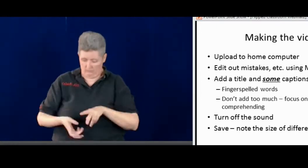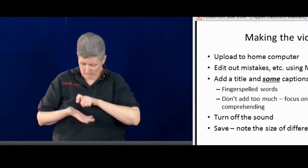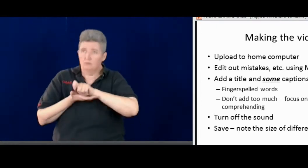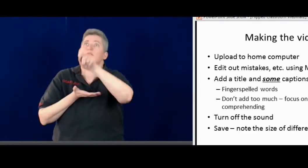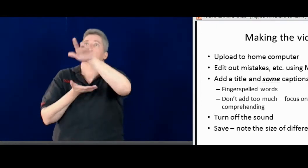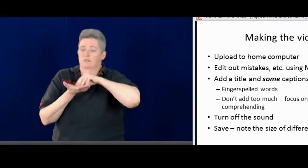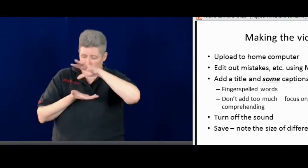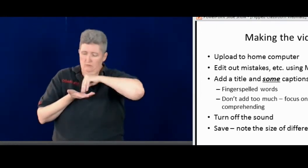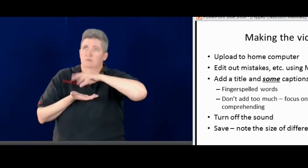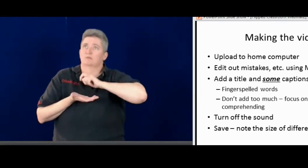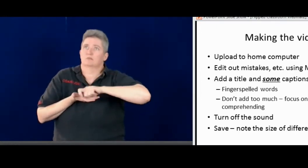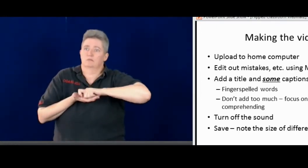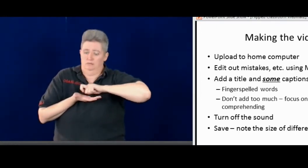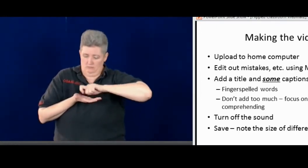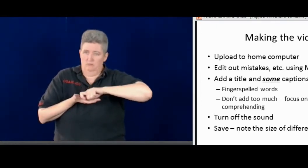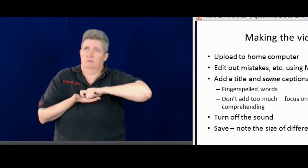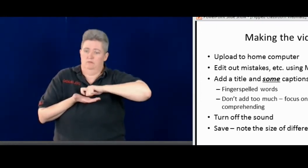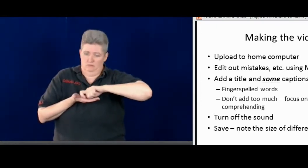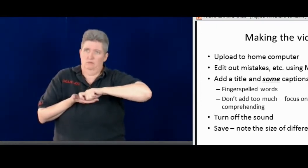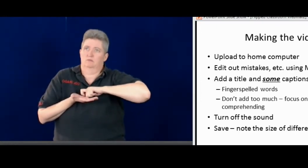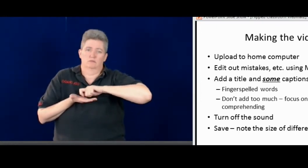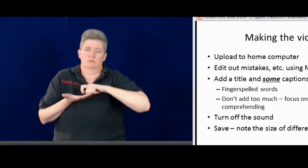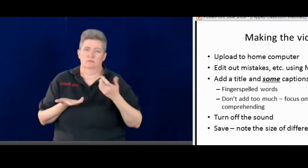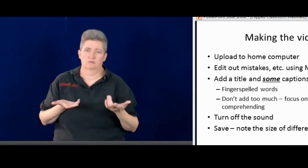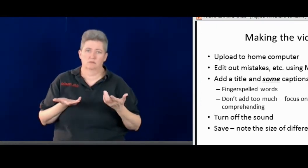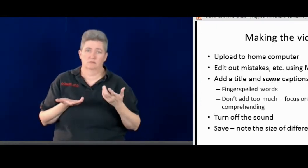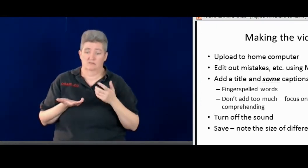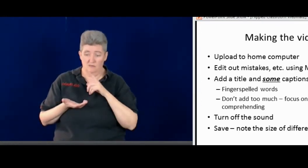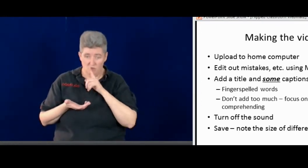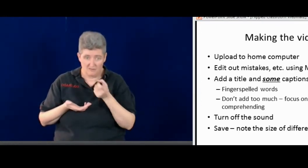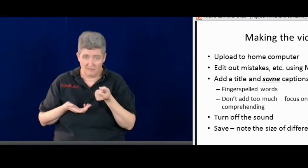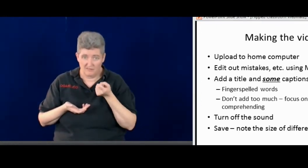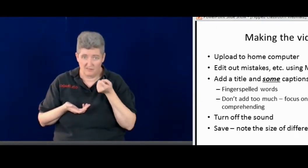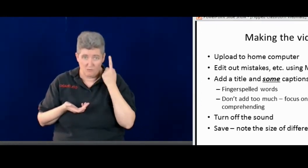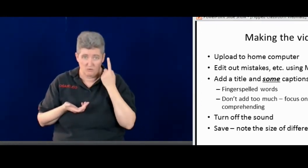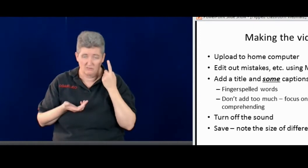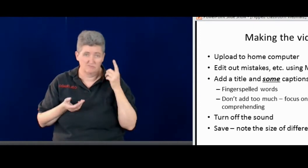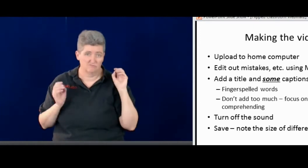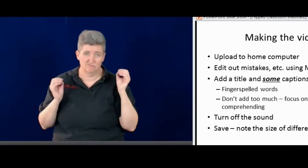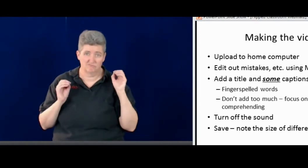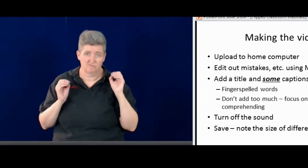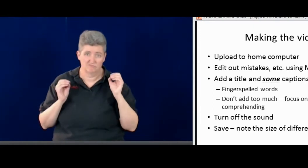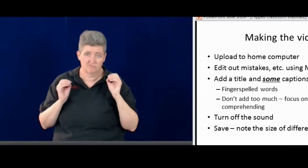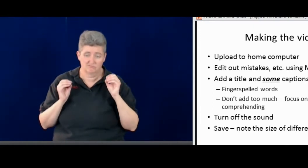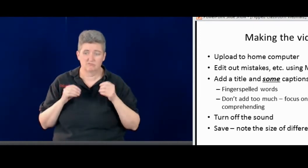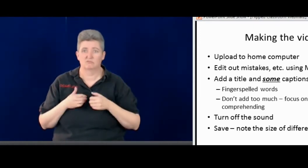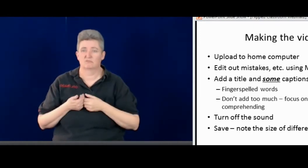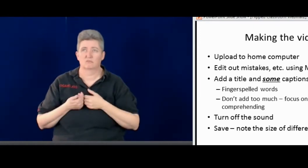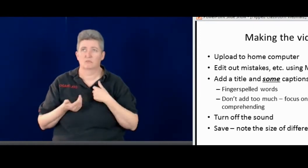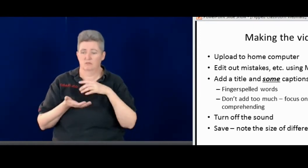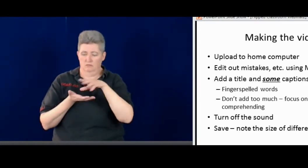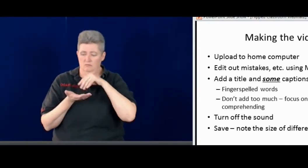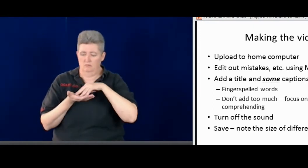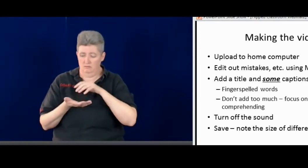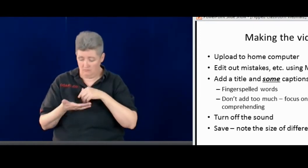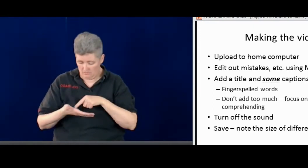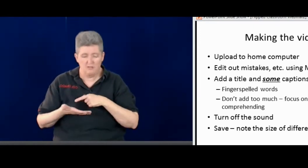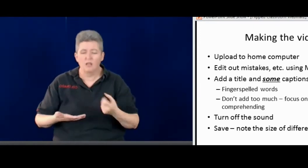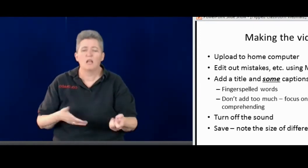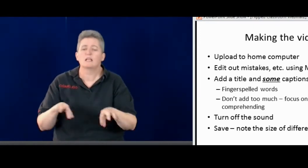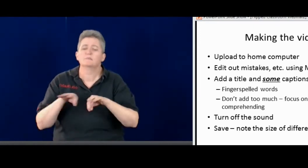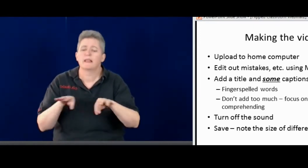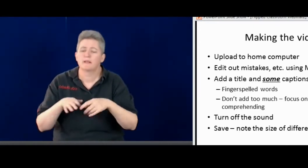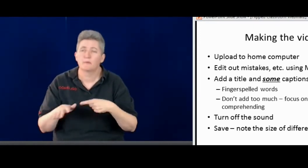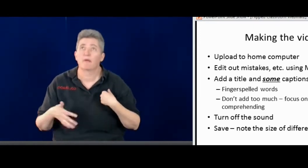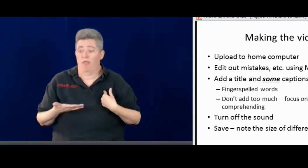example, with the PowerPoint, they just copy everything down into their notes. Everything I put up on their PowerPoint. I think, are they just copying or are they really comprehending